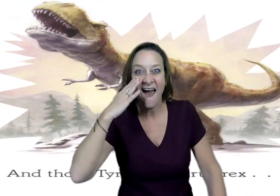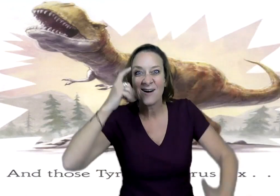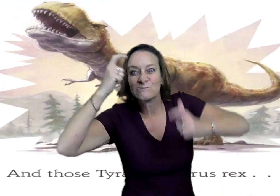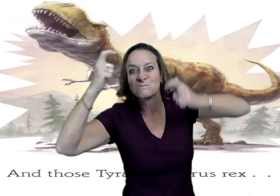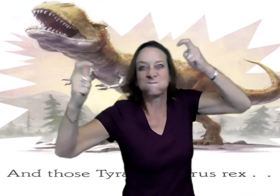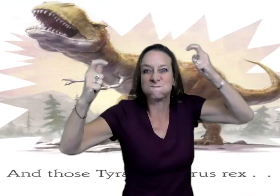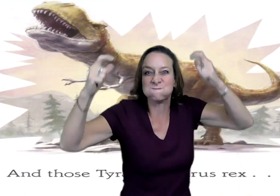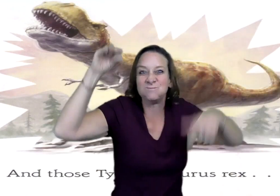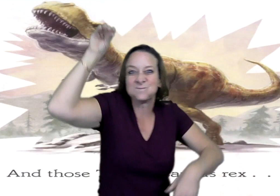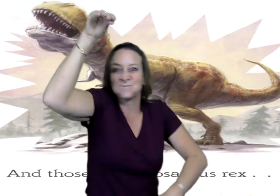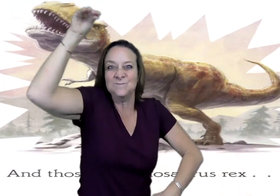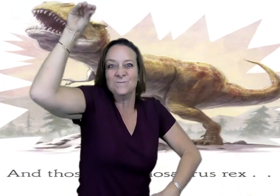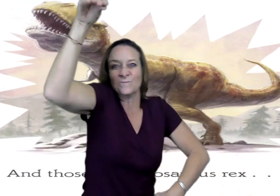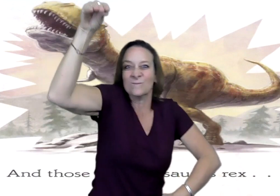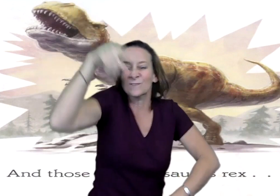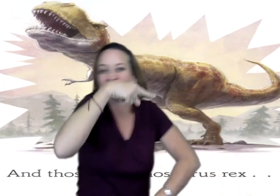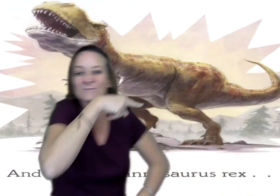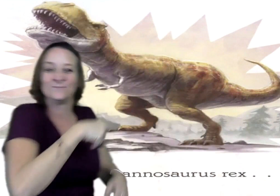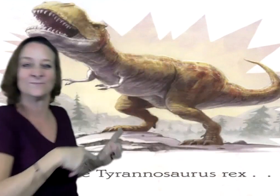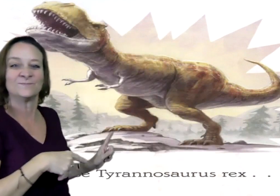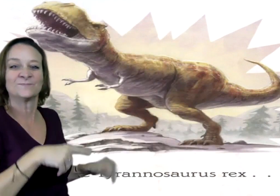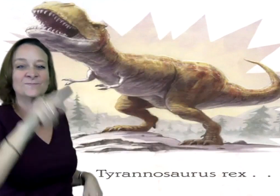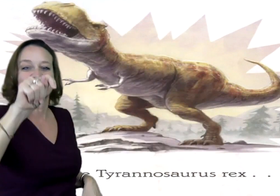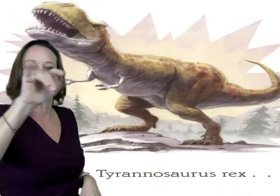And those Tyrannosaurus rex.